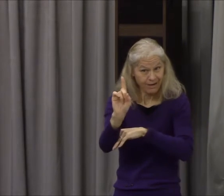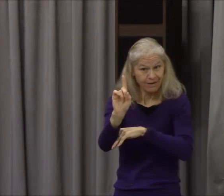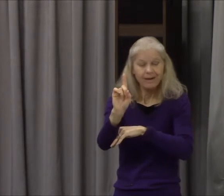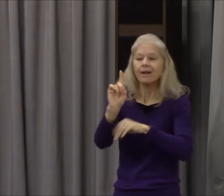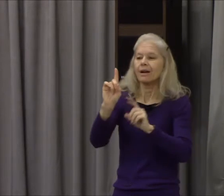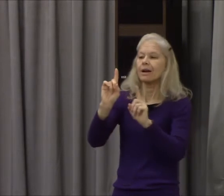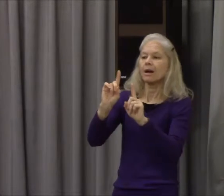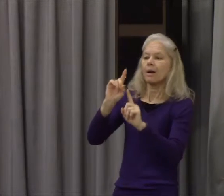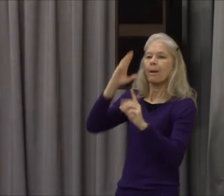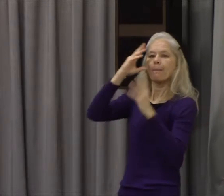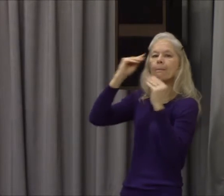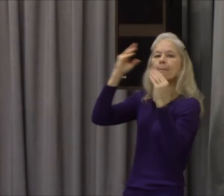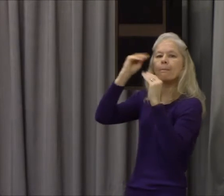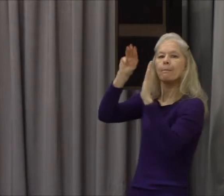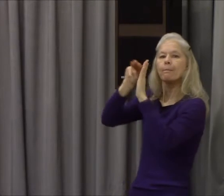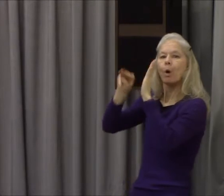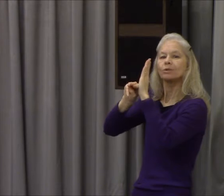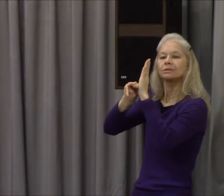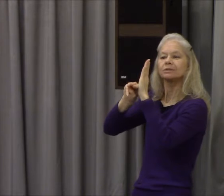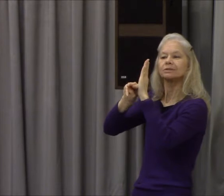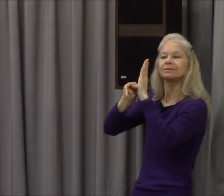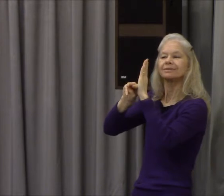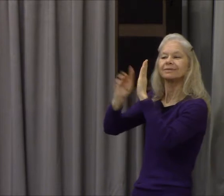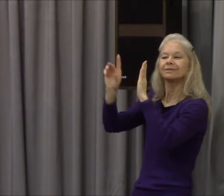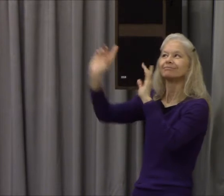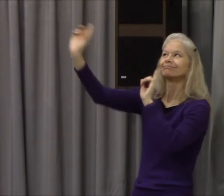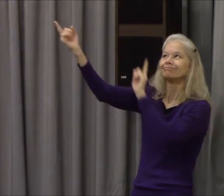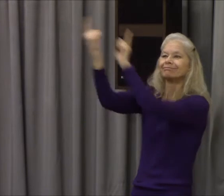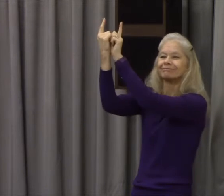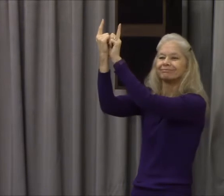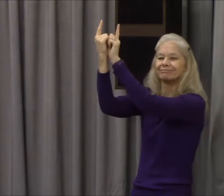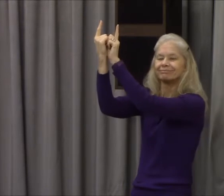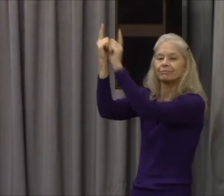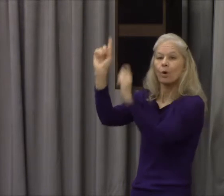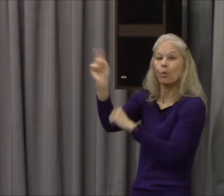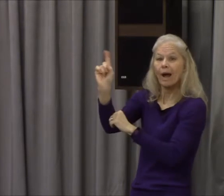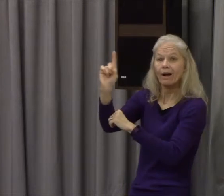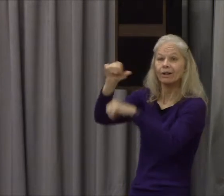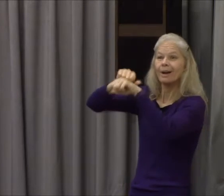Sinai and he showed us what the strength of sin remember that meeting